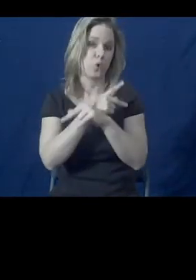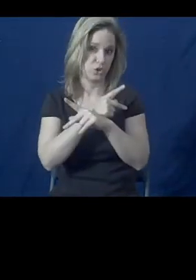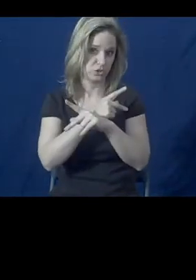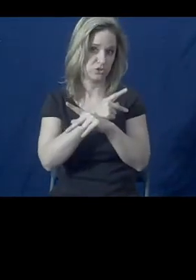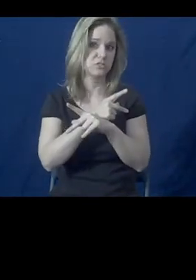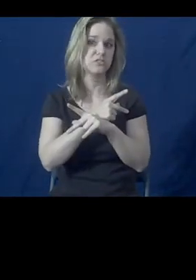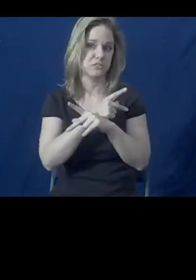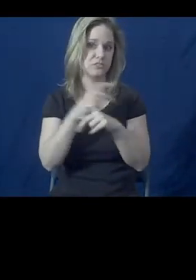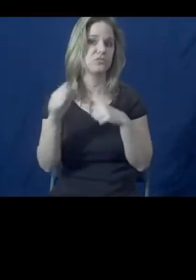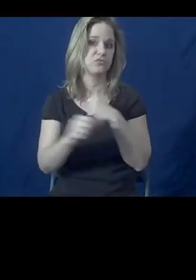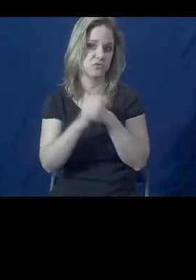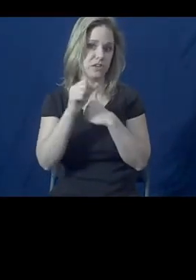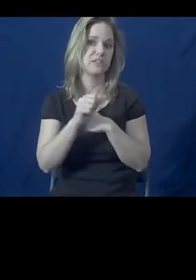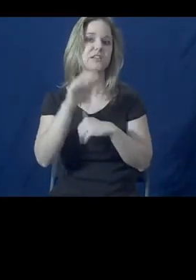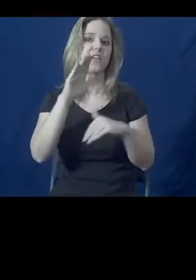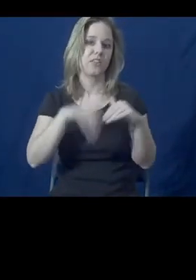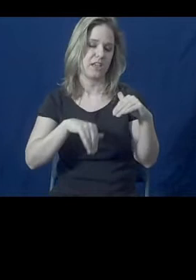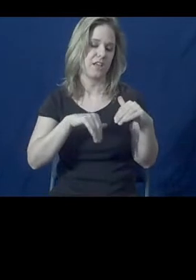than folks without.